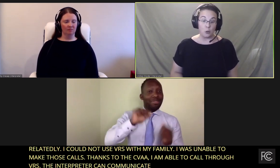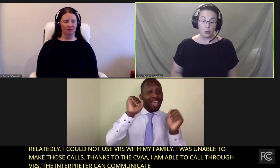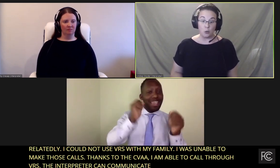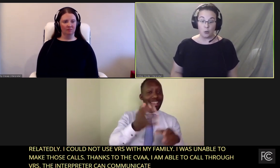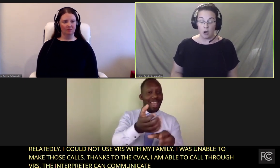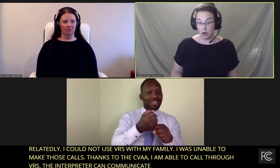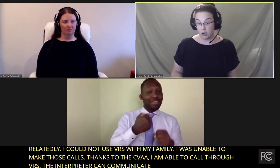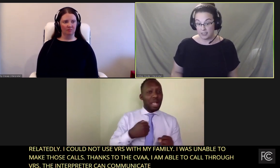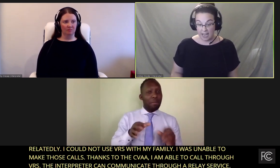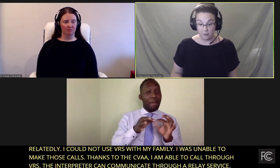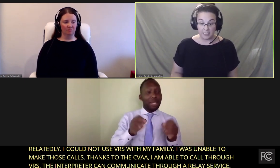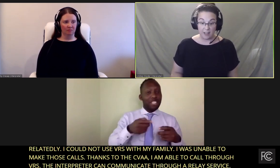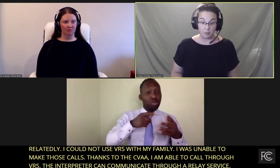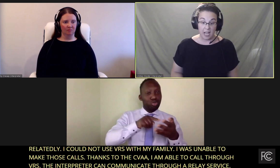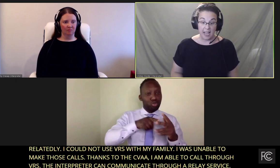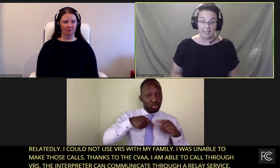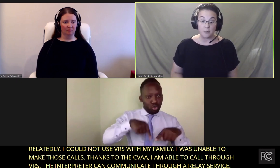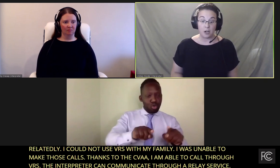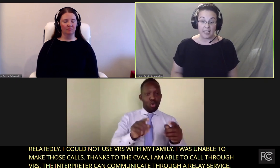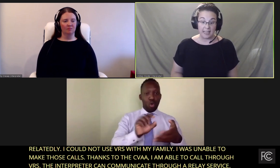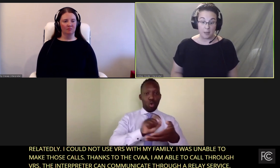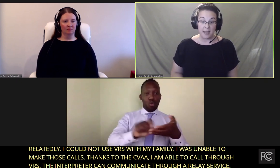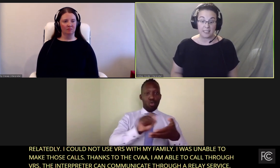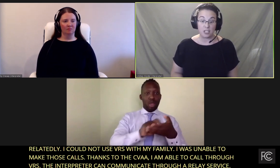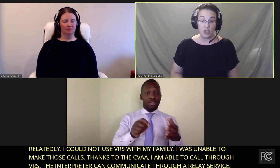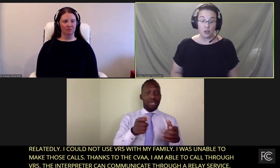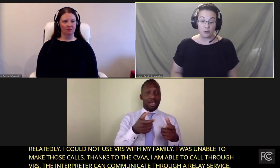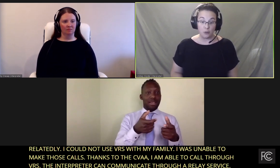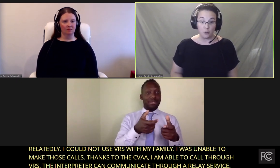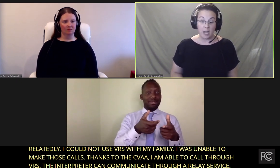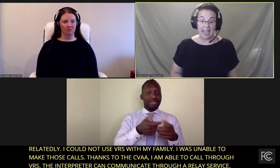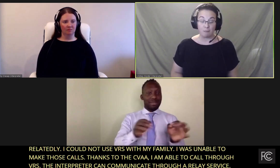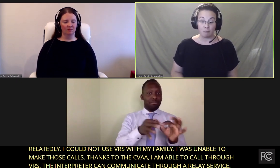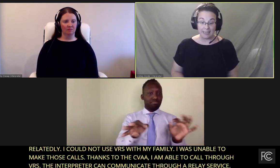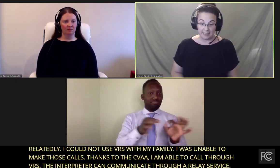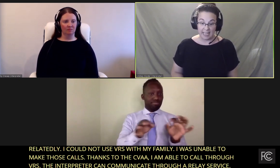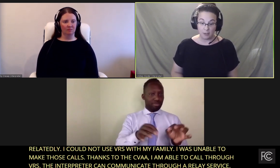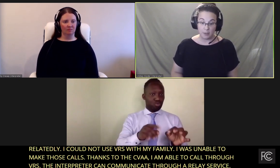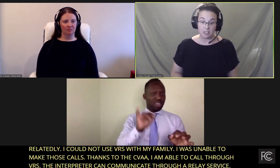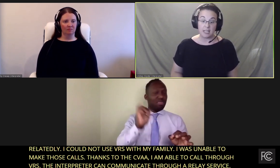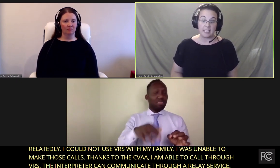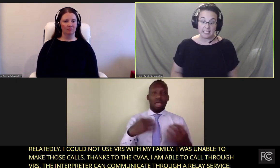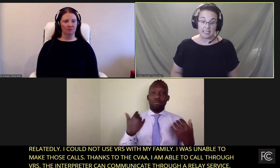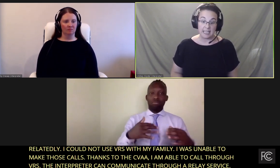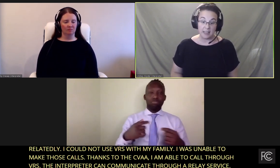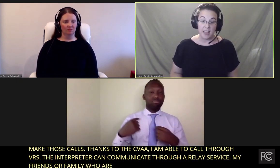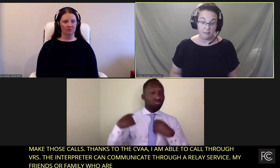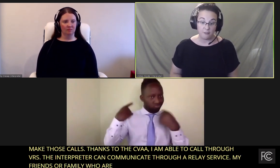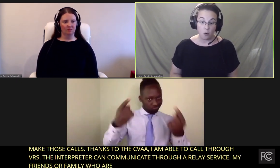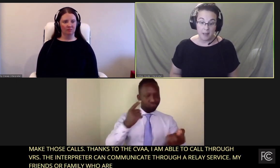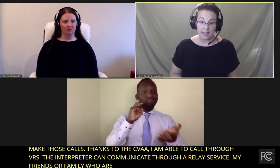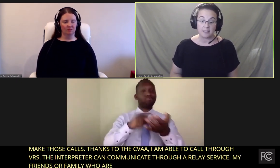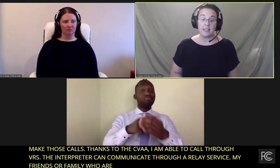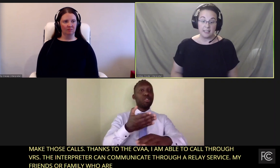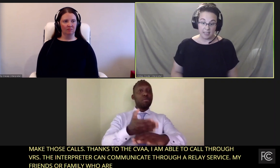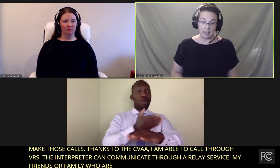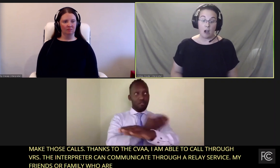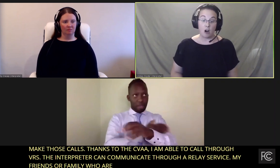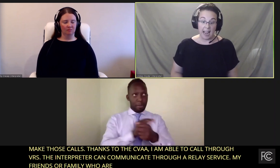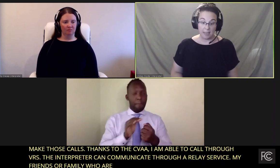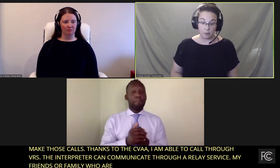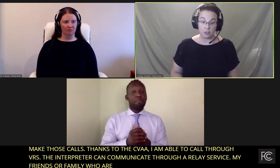who are deaf or deaf-blind but are getting a message through a written language and they need it in that format,